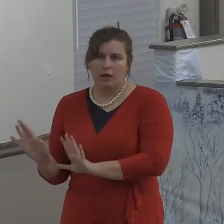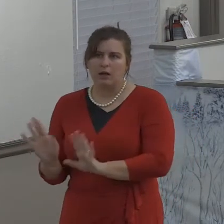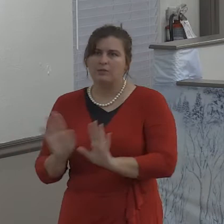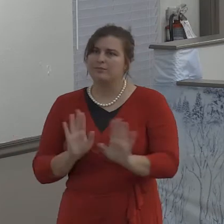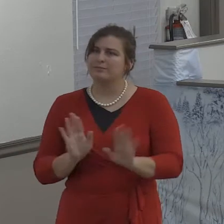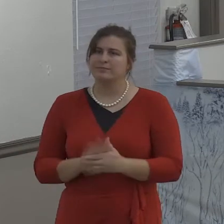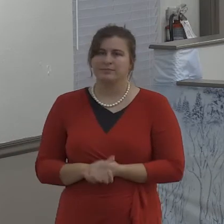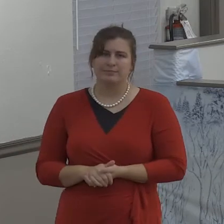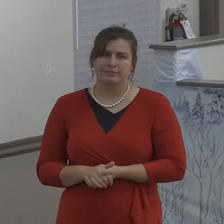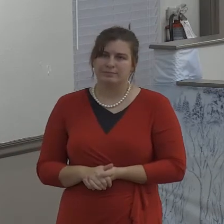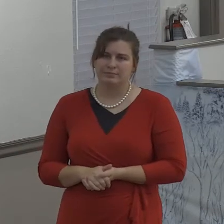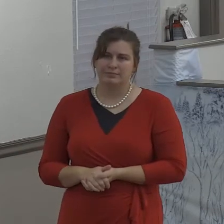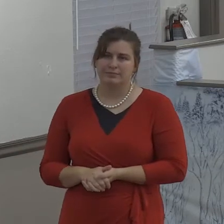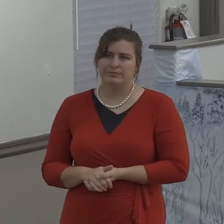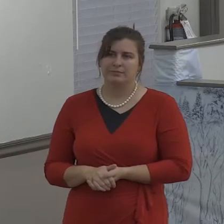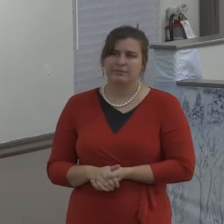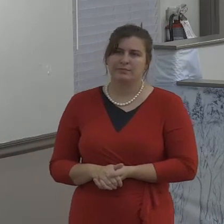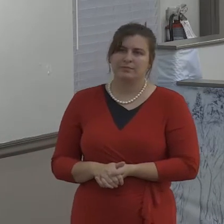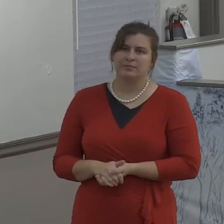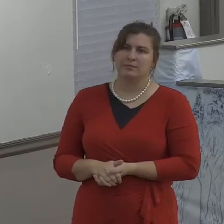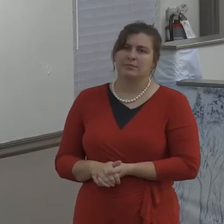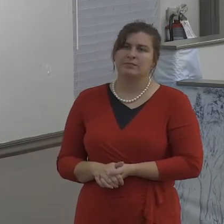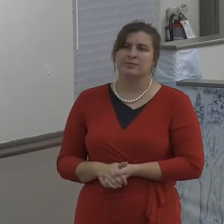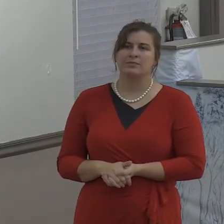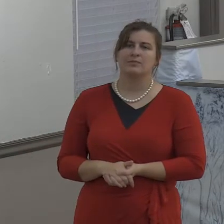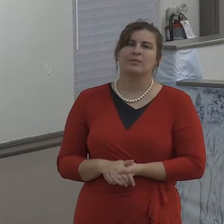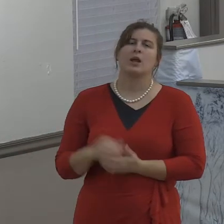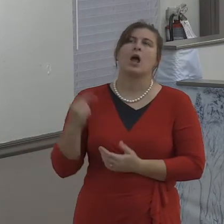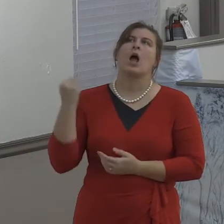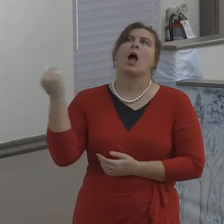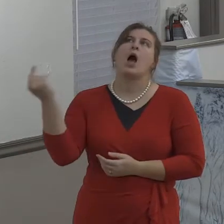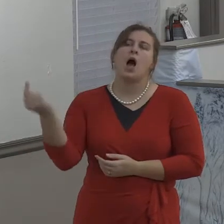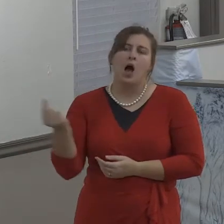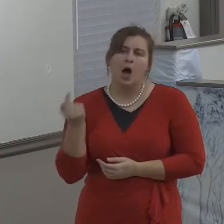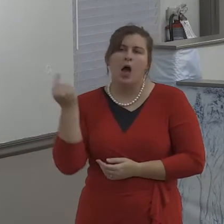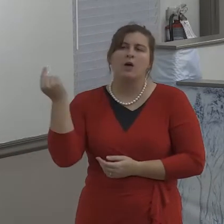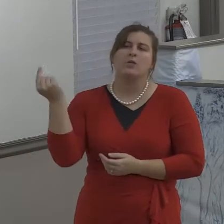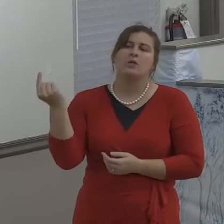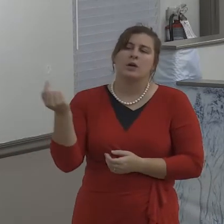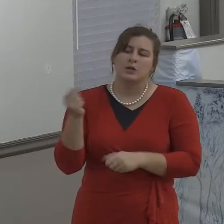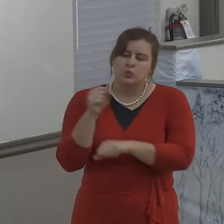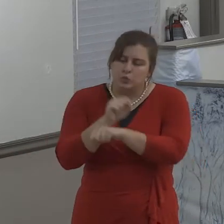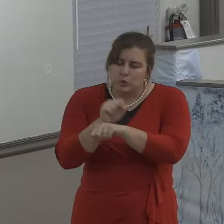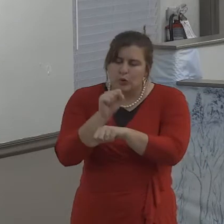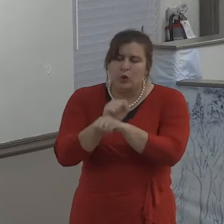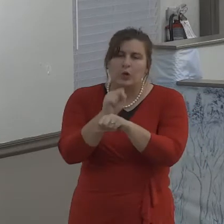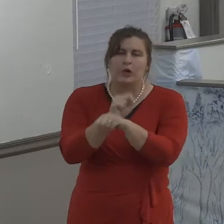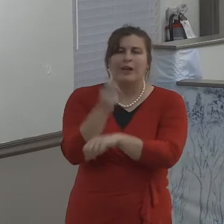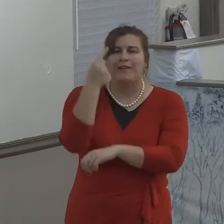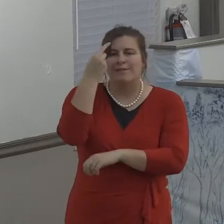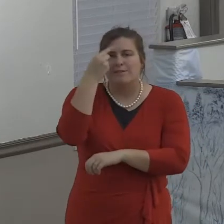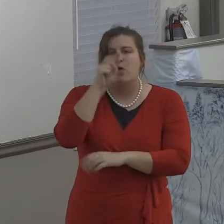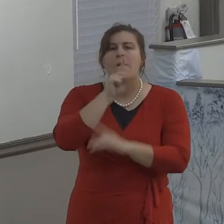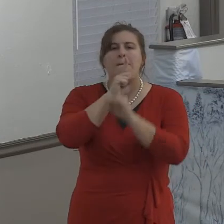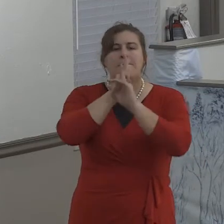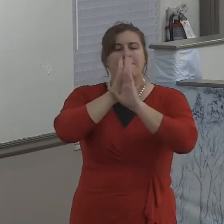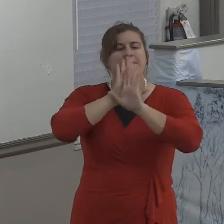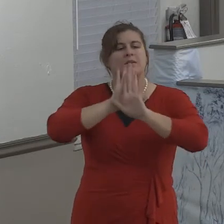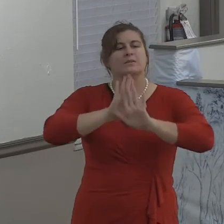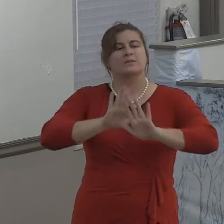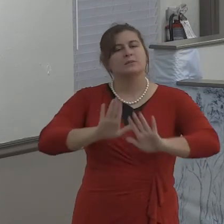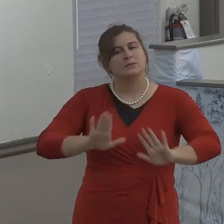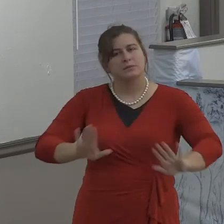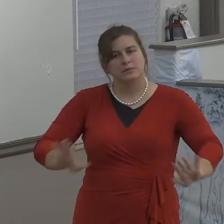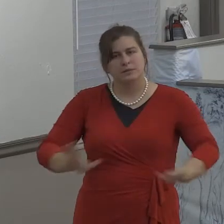you bring them before God. And what this does, when we give it over to God, is it neutralizes any effort